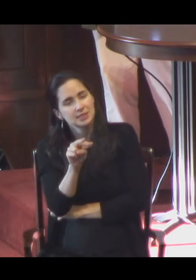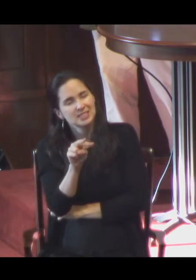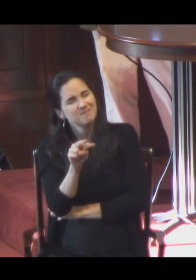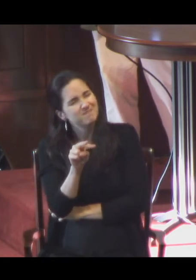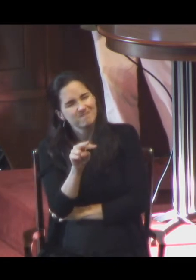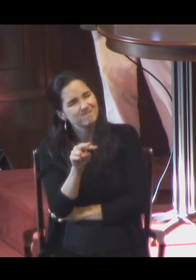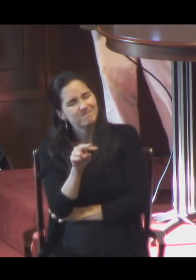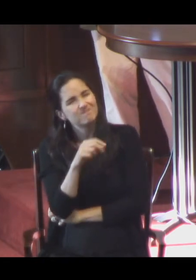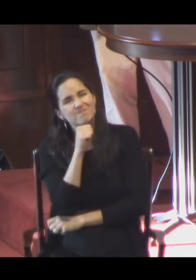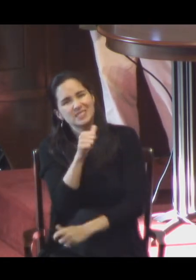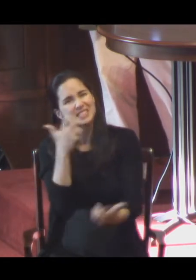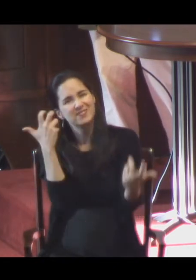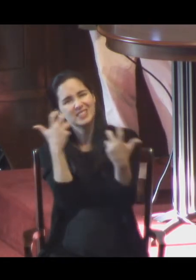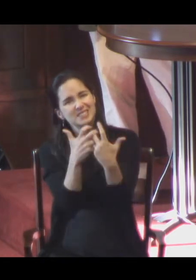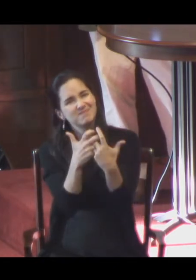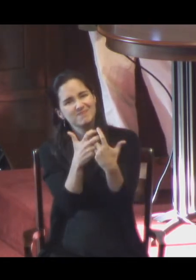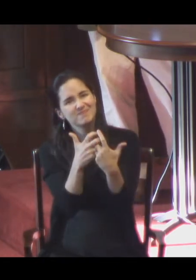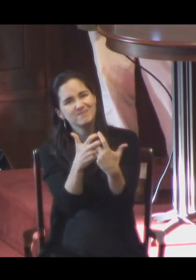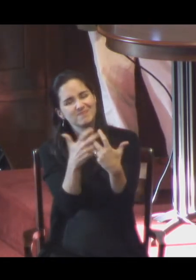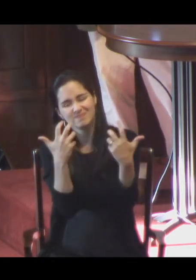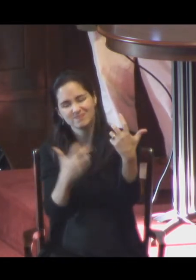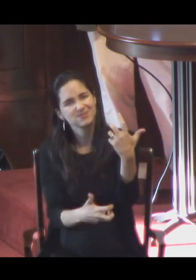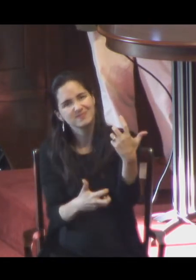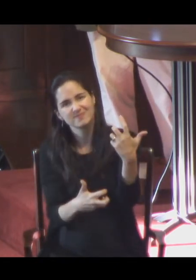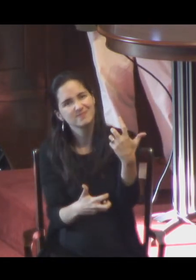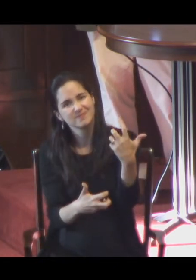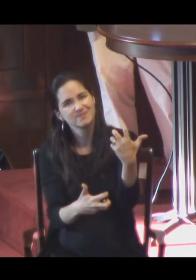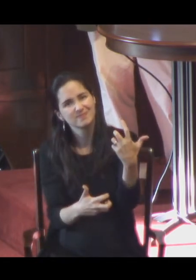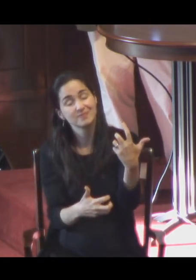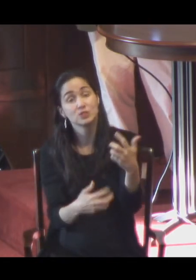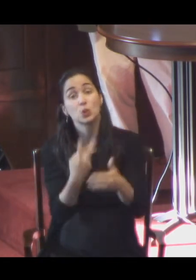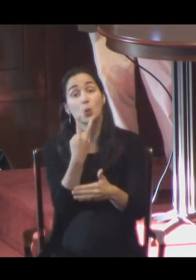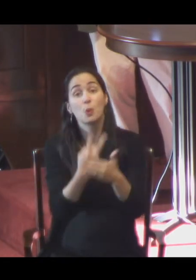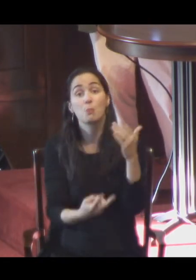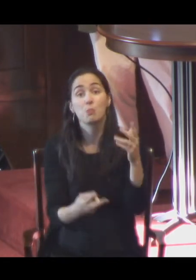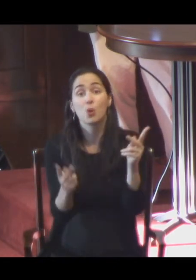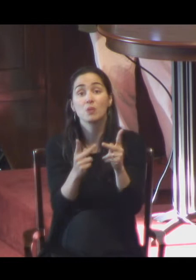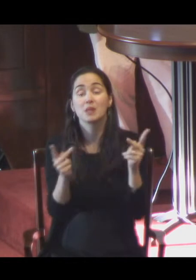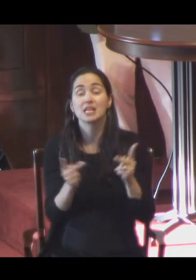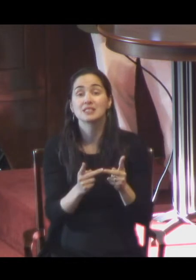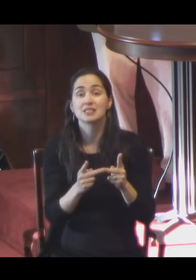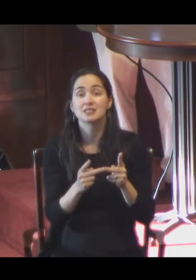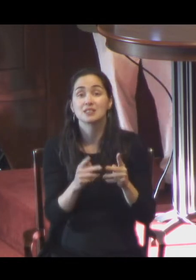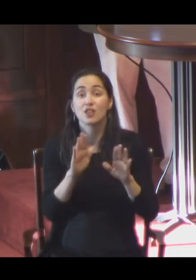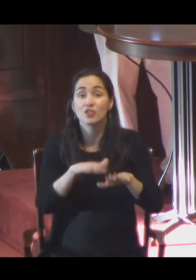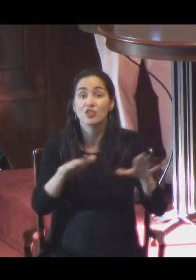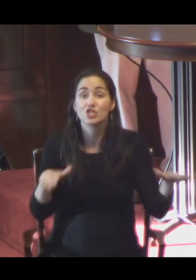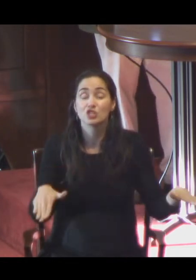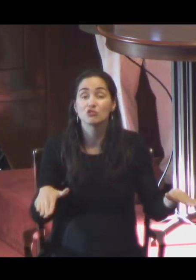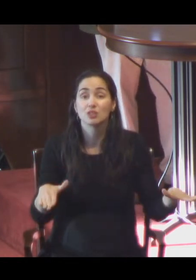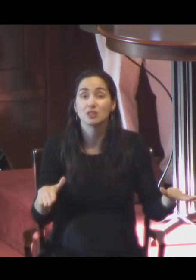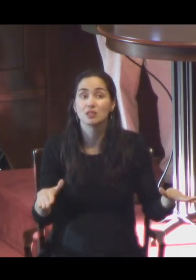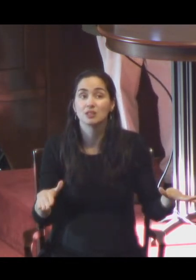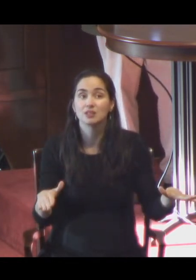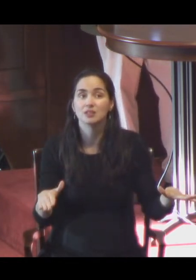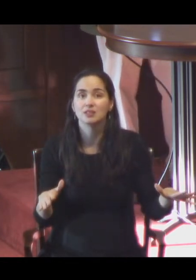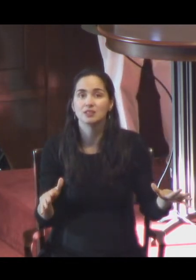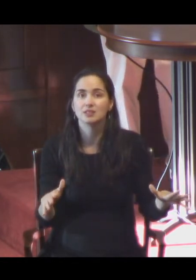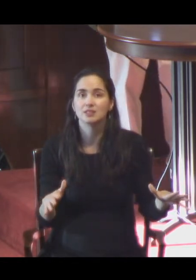fit. Because in both places of the poem where children are mentioned, they're there and not there. So I covered over my two granddaughters and my other grandson